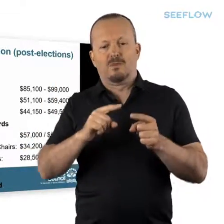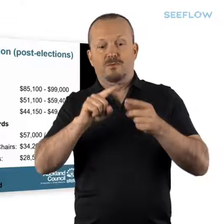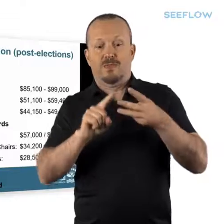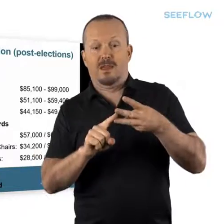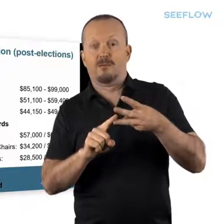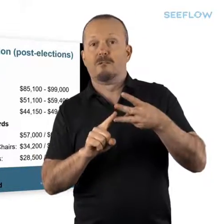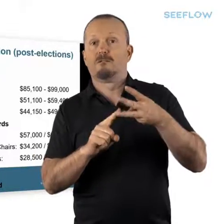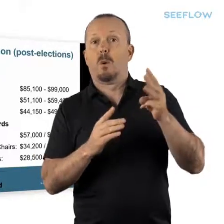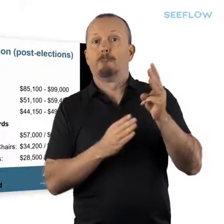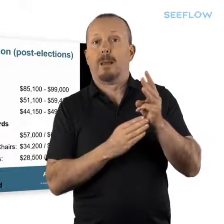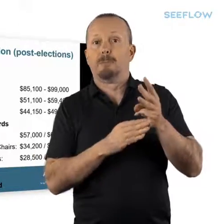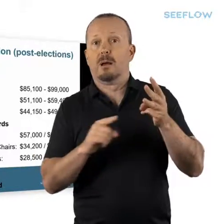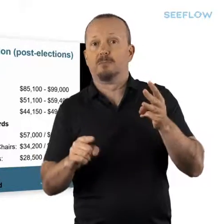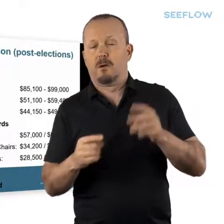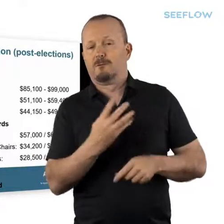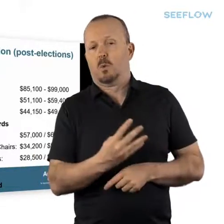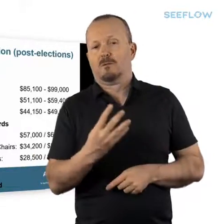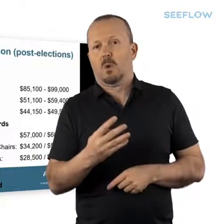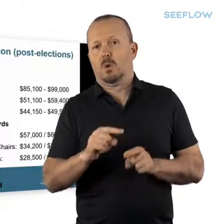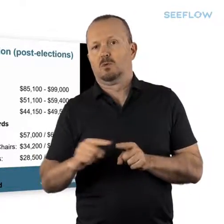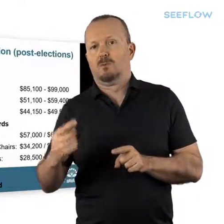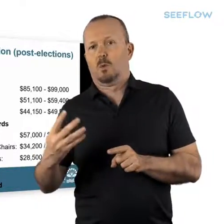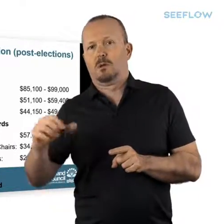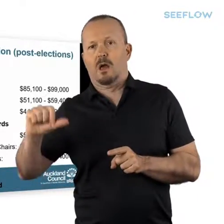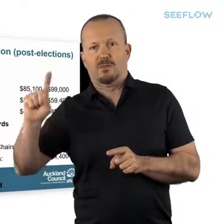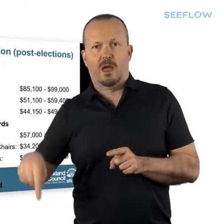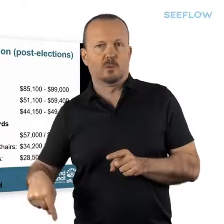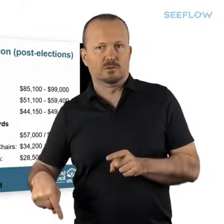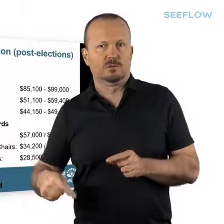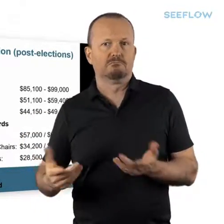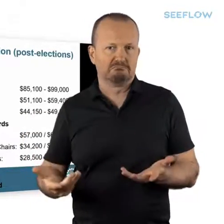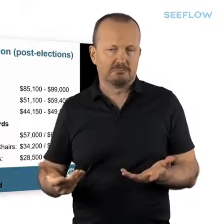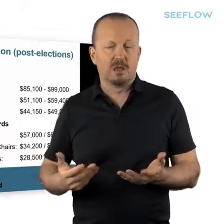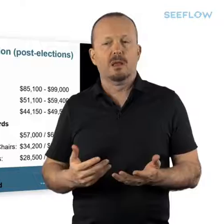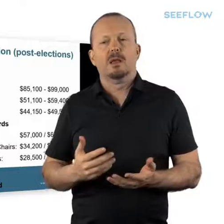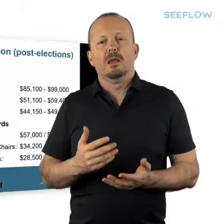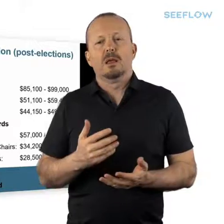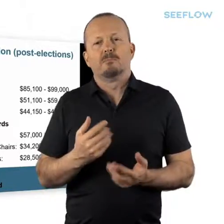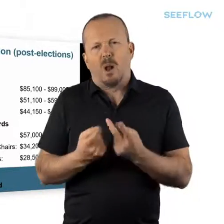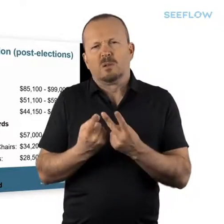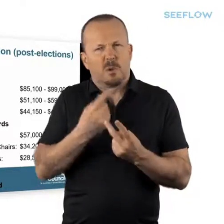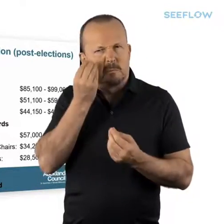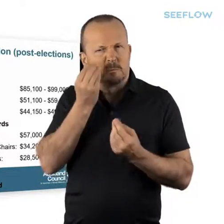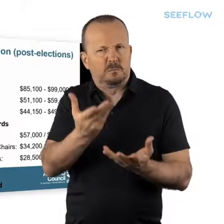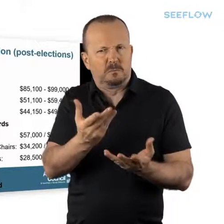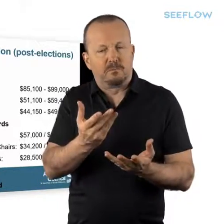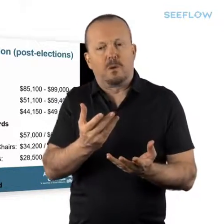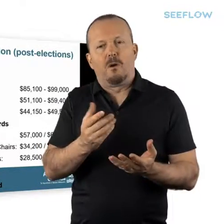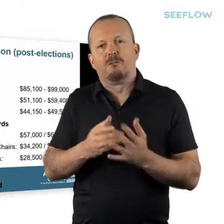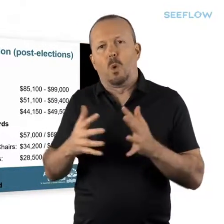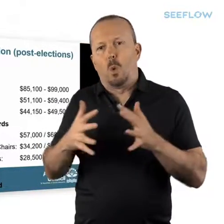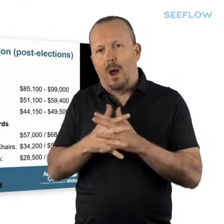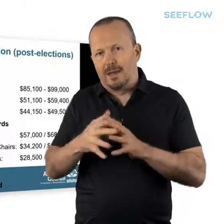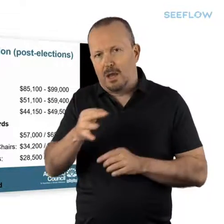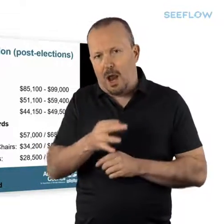And for members, the figure is between 44,000 to 49,000. Now look, I'll just also